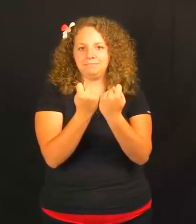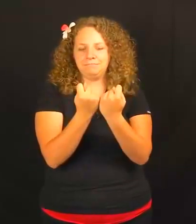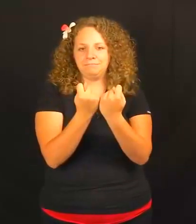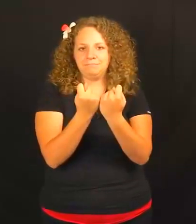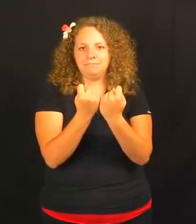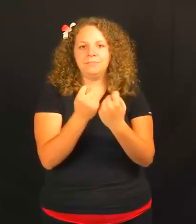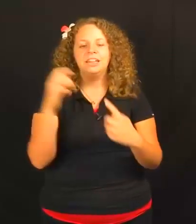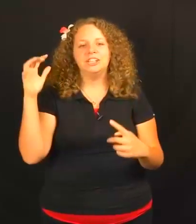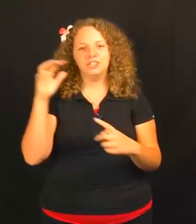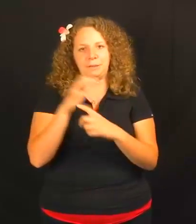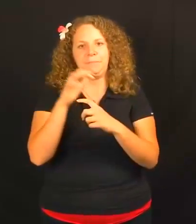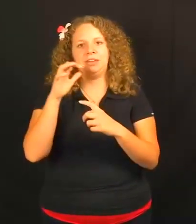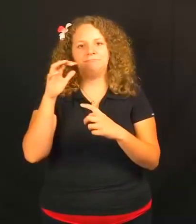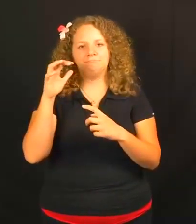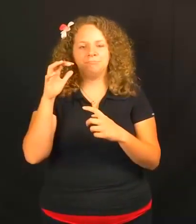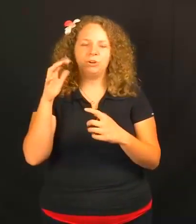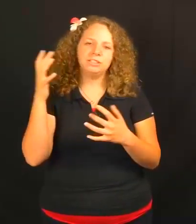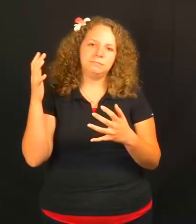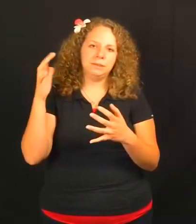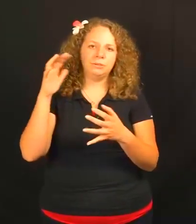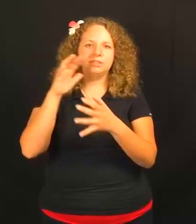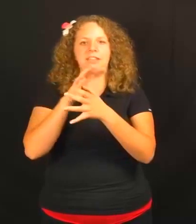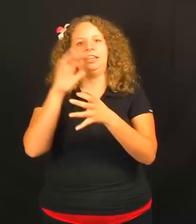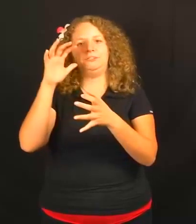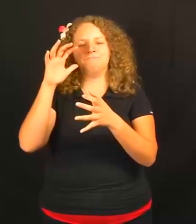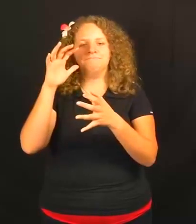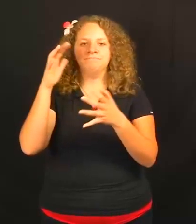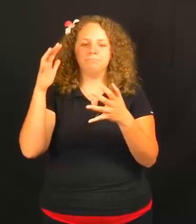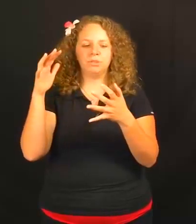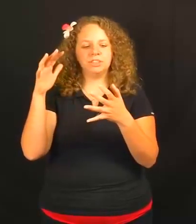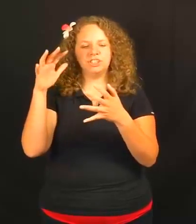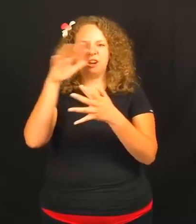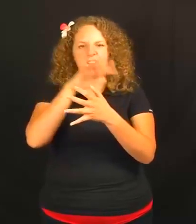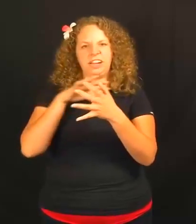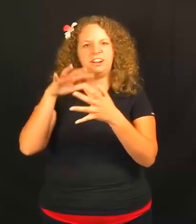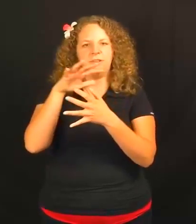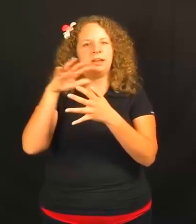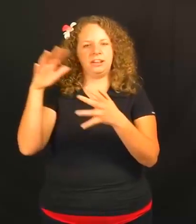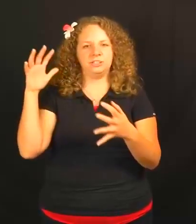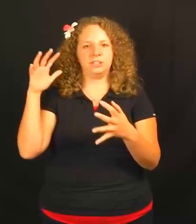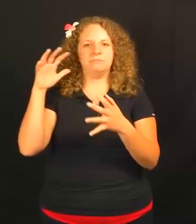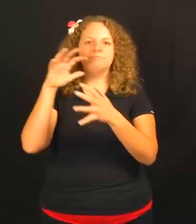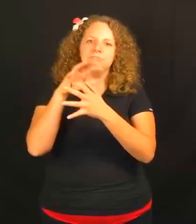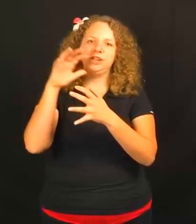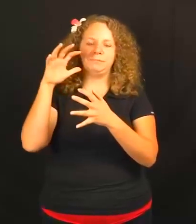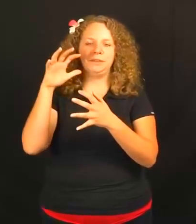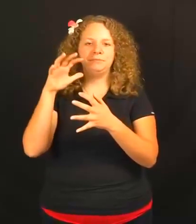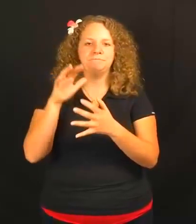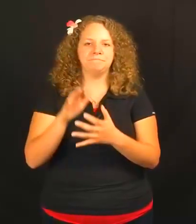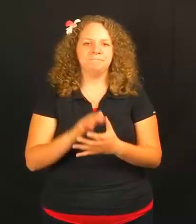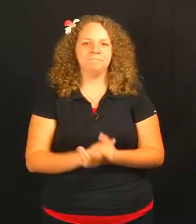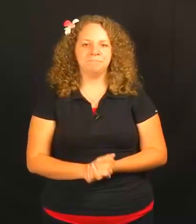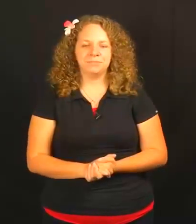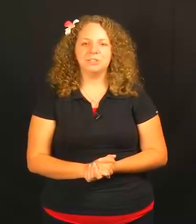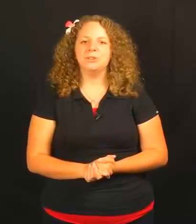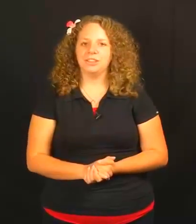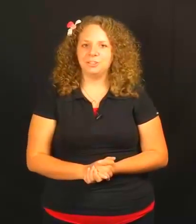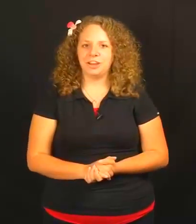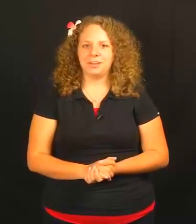WILL BE THE CHAMPION. Or some people sign it here, but the general area right here is good, CHAMPION. So let's try that